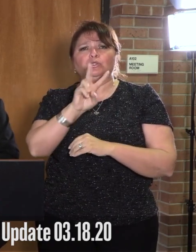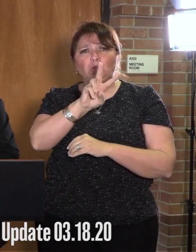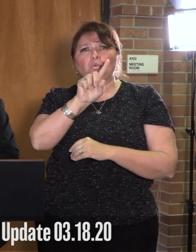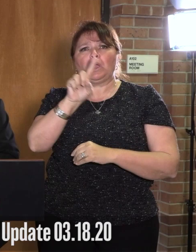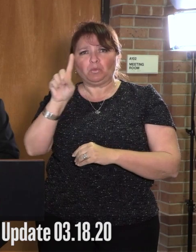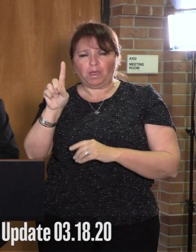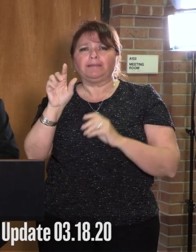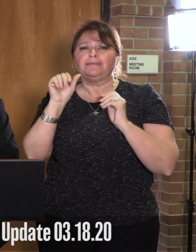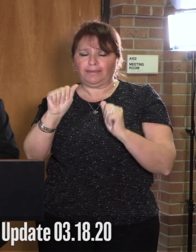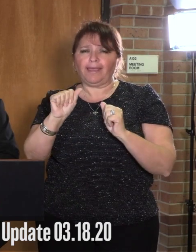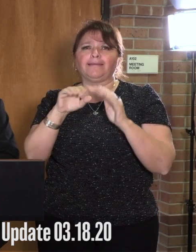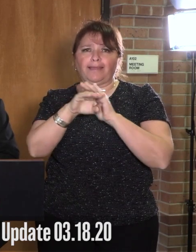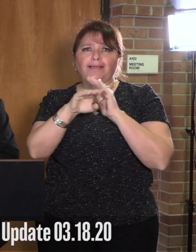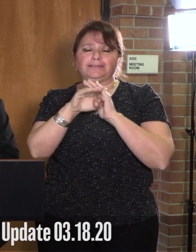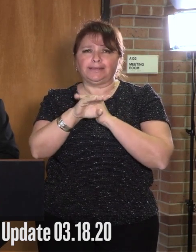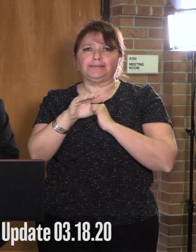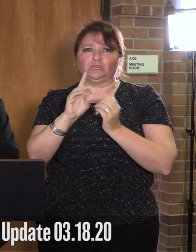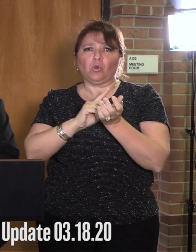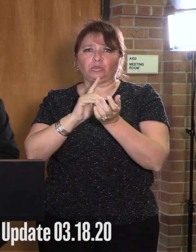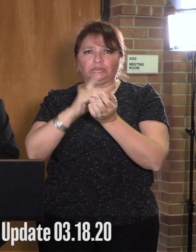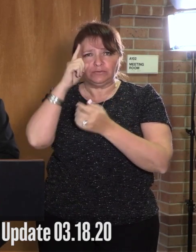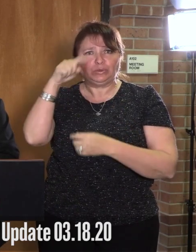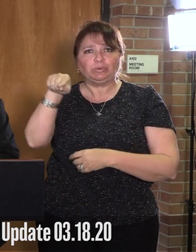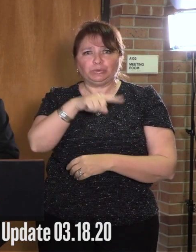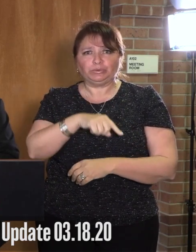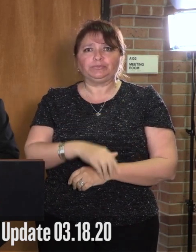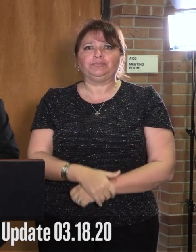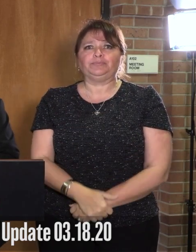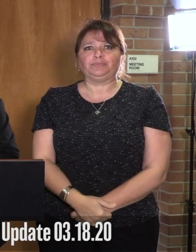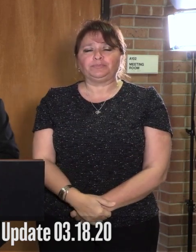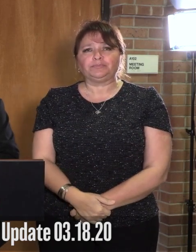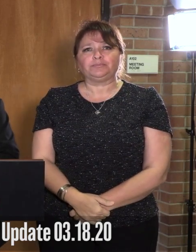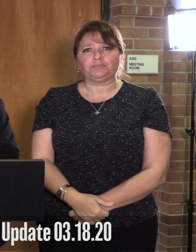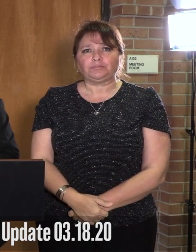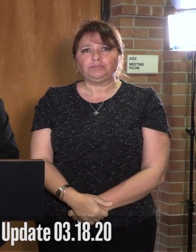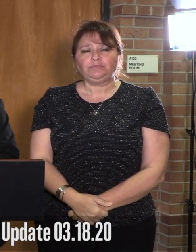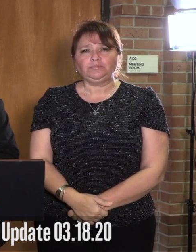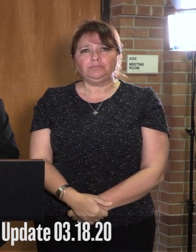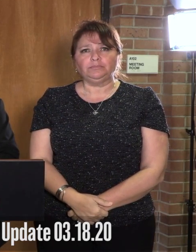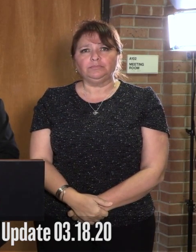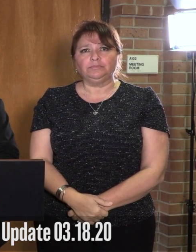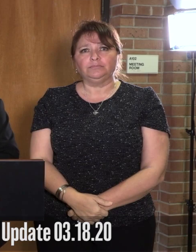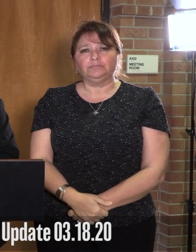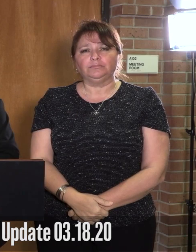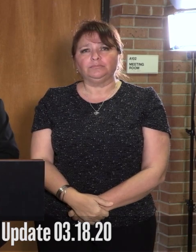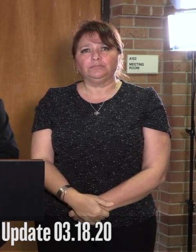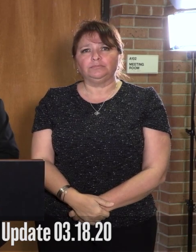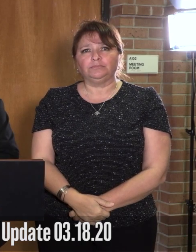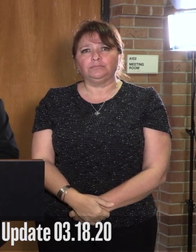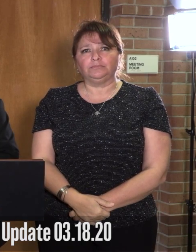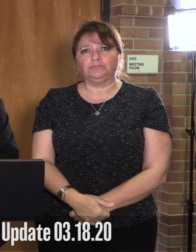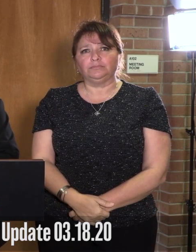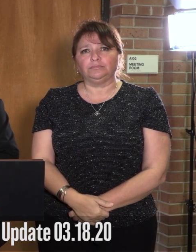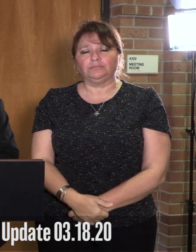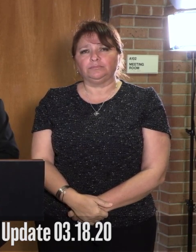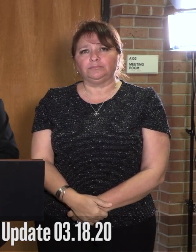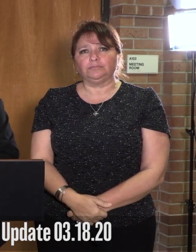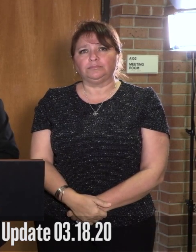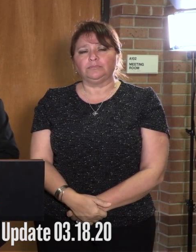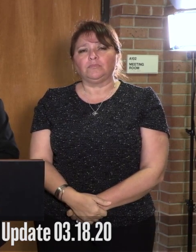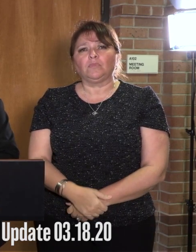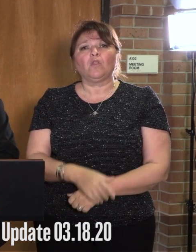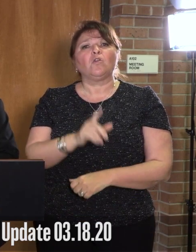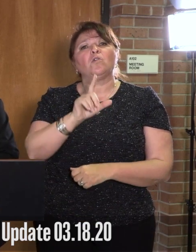-1-1 tiene herramientas en su programa para buscar clínicas para referir a los residentes que no tengan a un médico establecido o seguro.